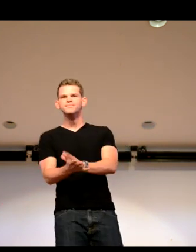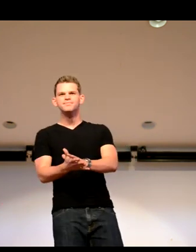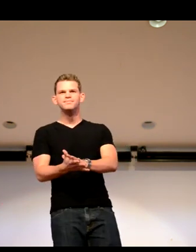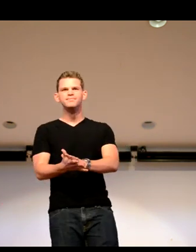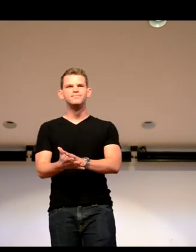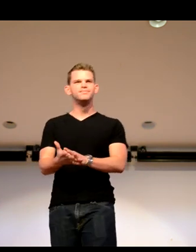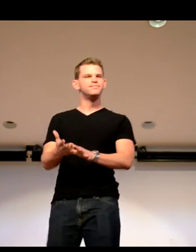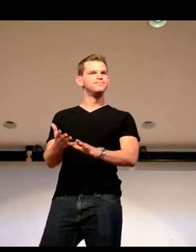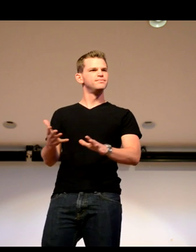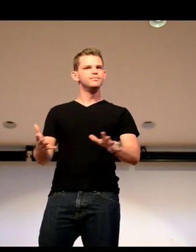questions?